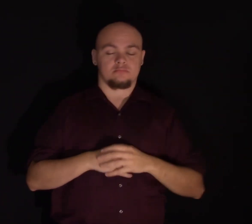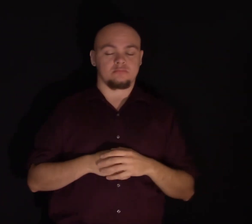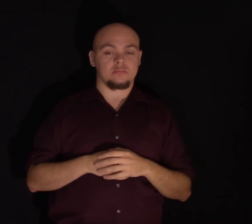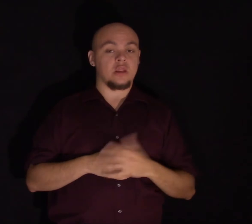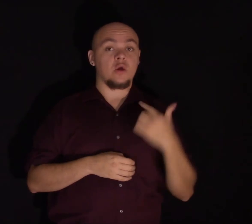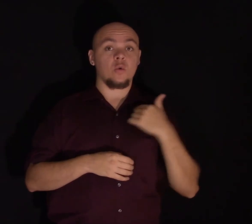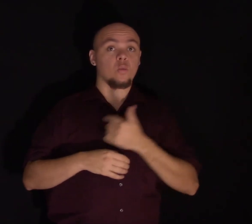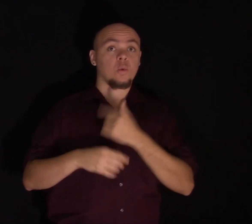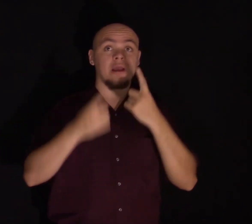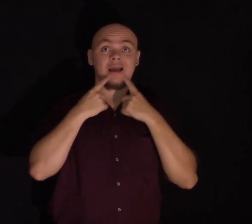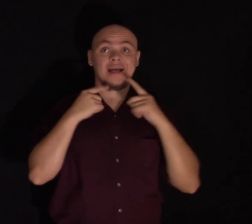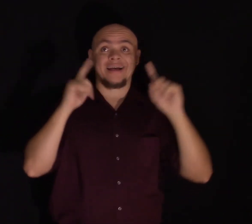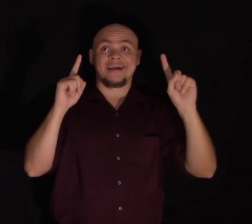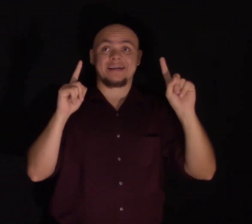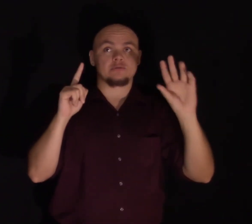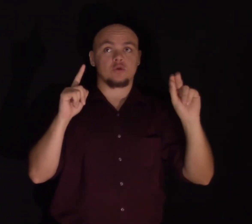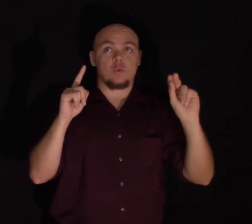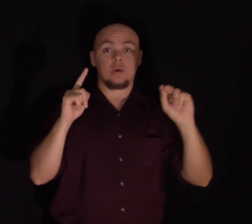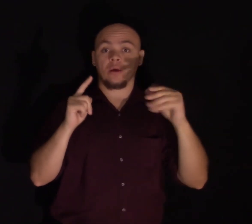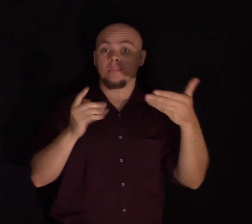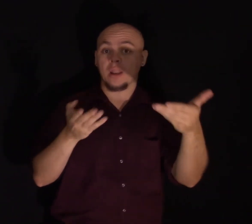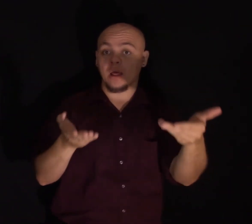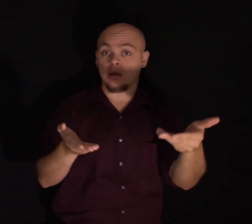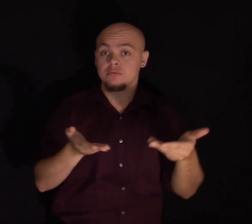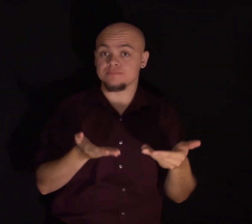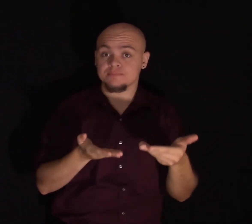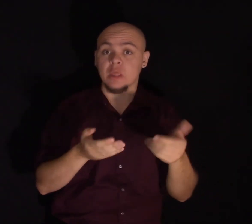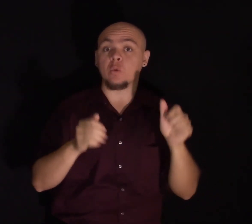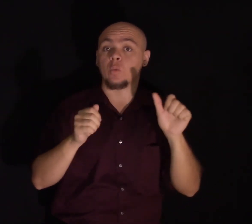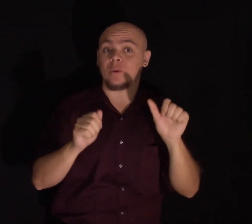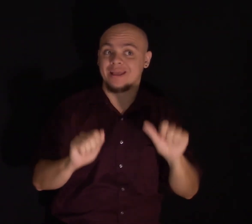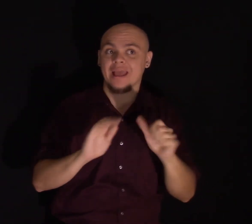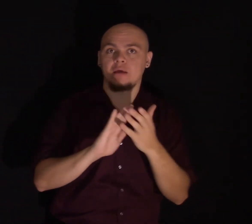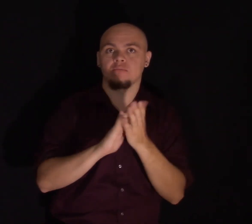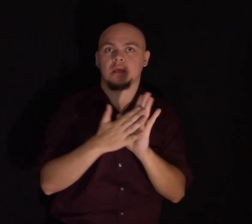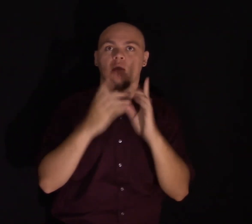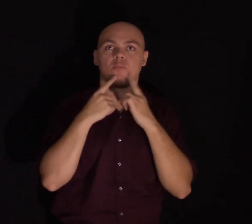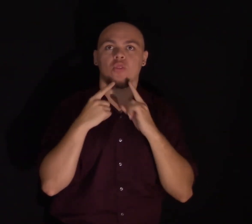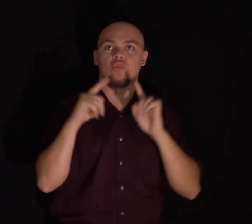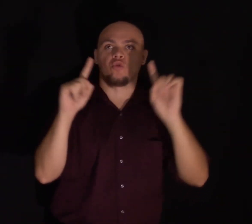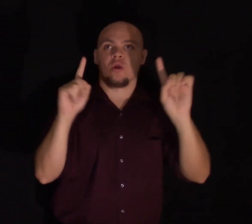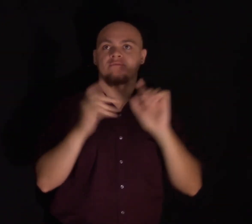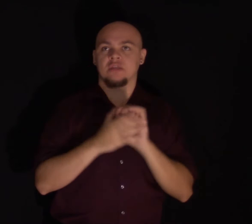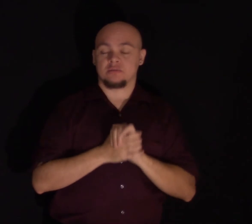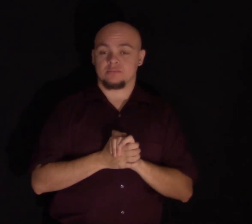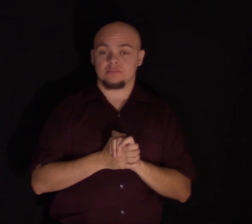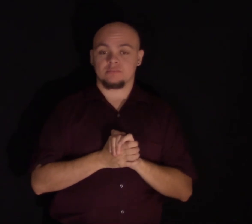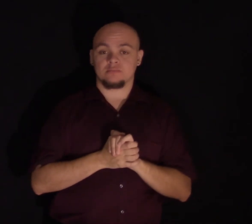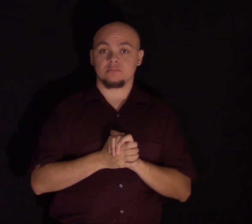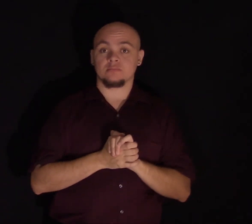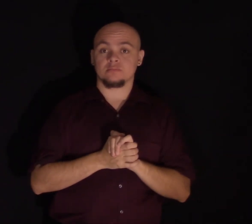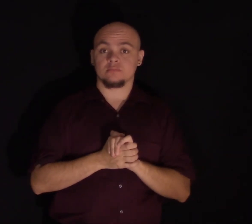is that we really could be. So we've developed a framework for understanding